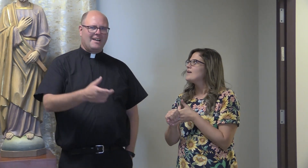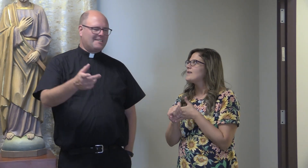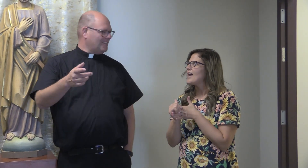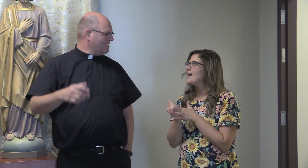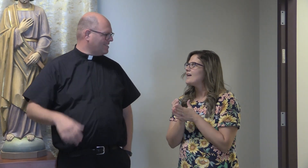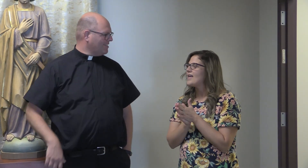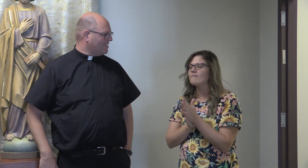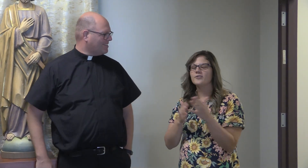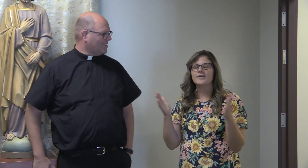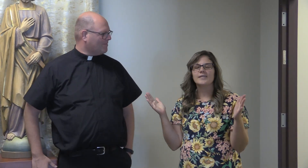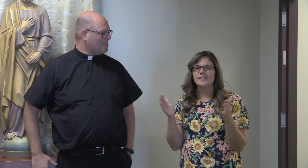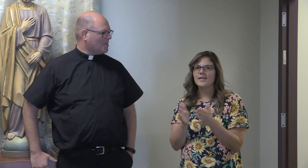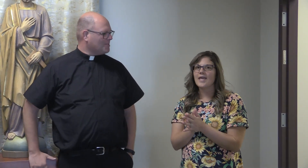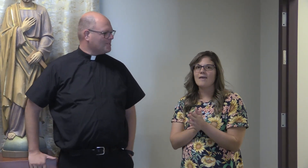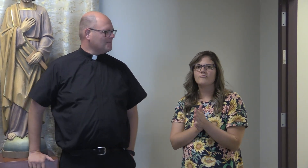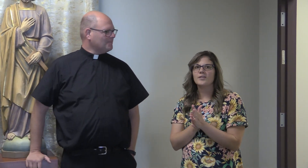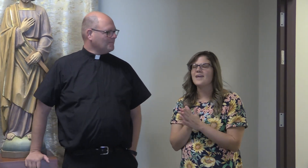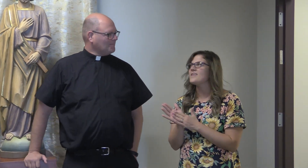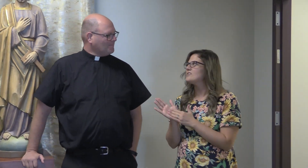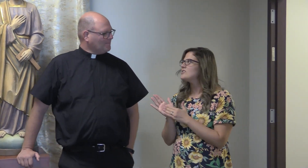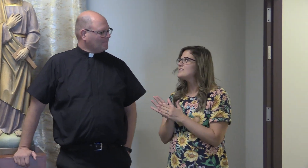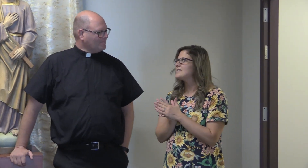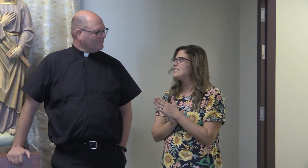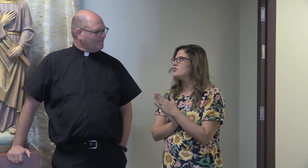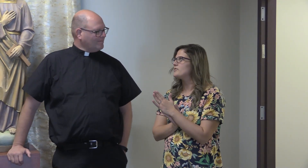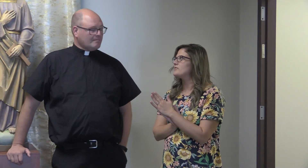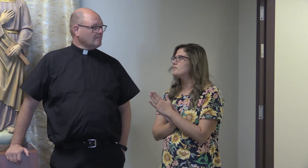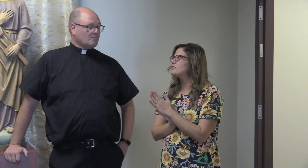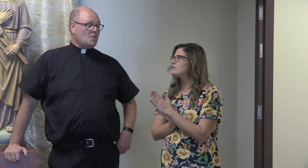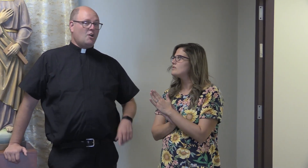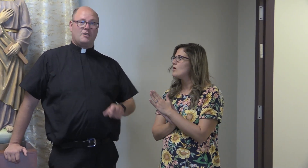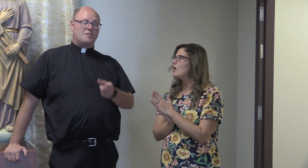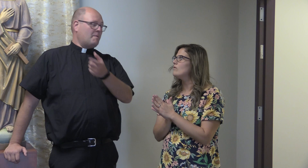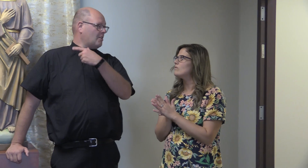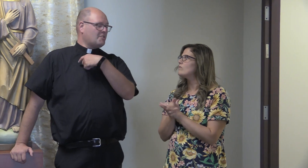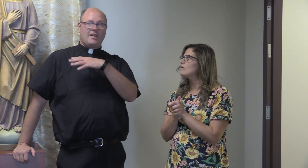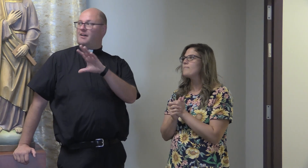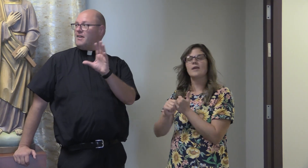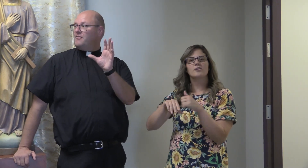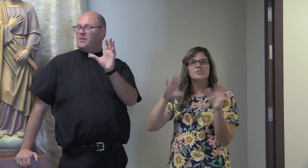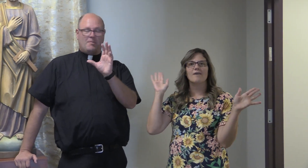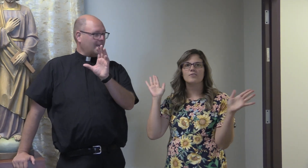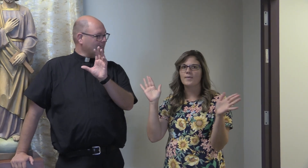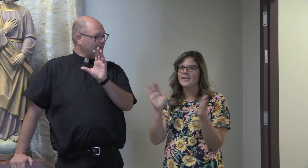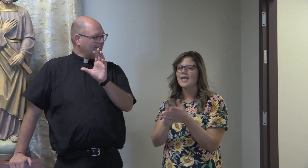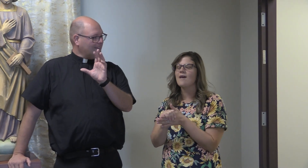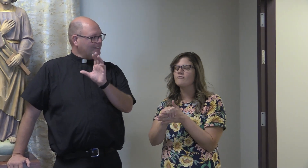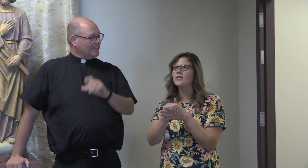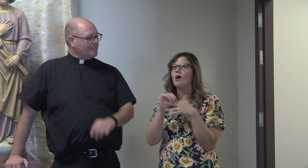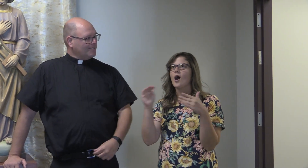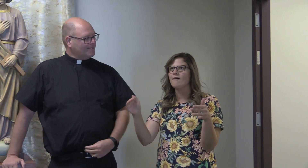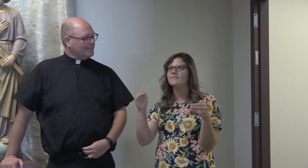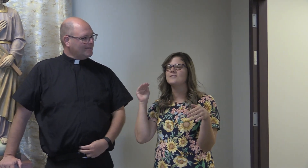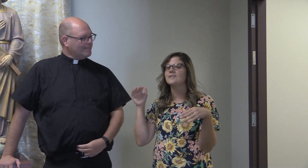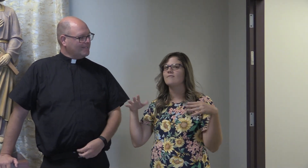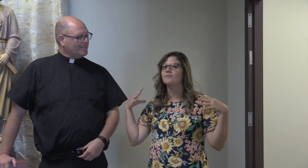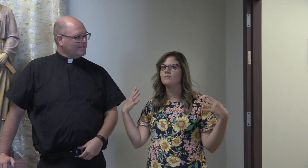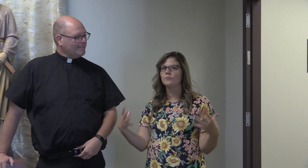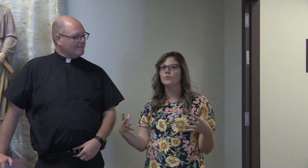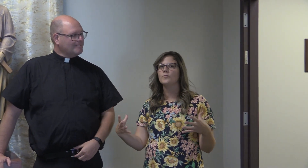Tell the viewers. Every, I think just teachers. No, this is everybody. Everybody. Every office, every room.